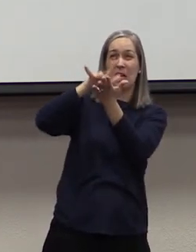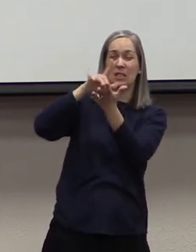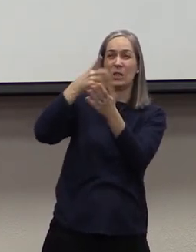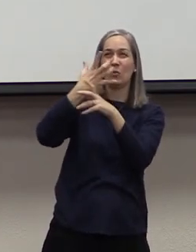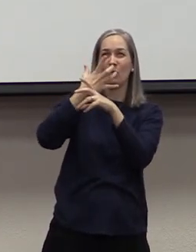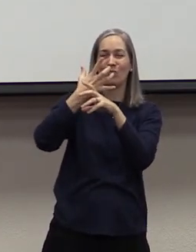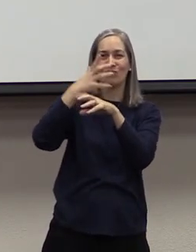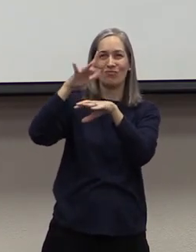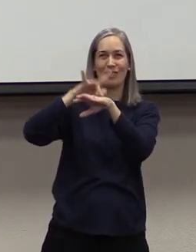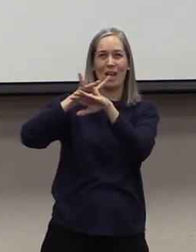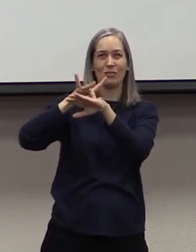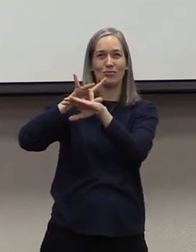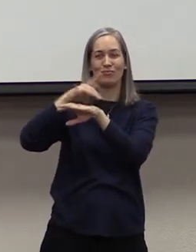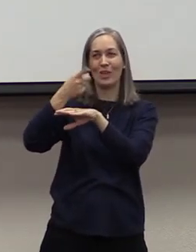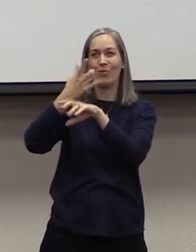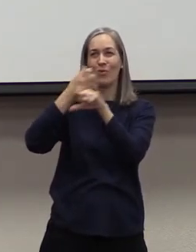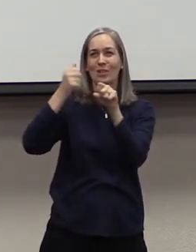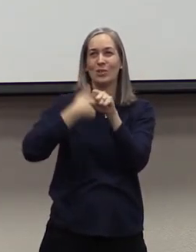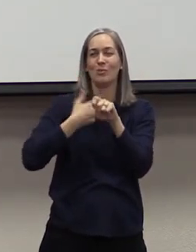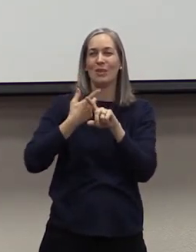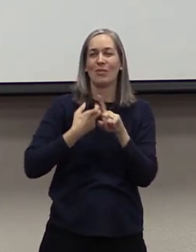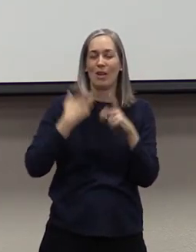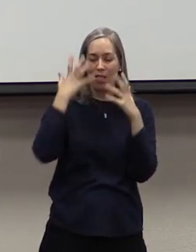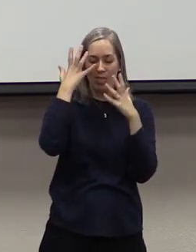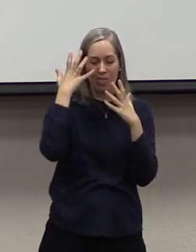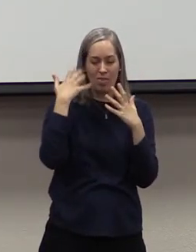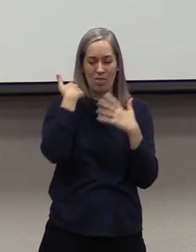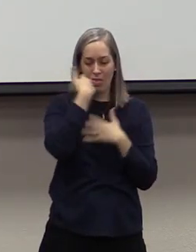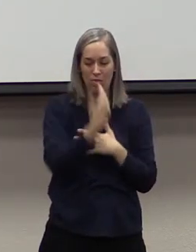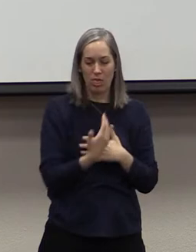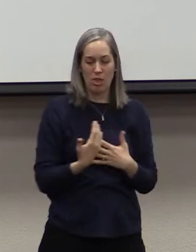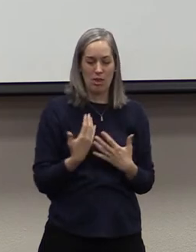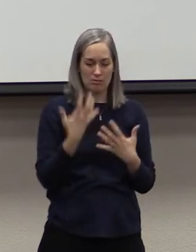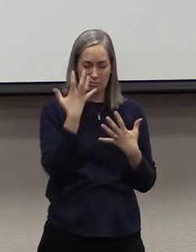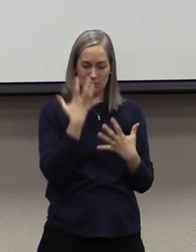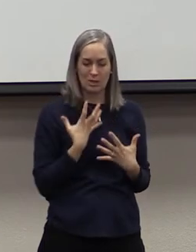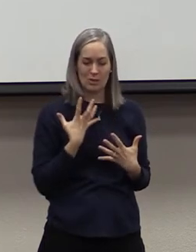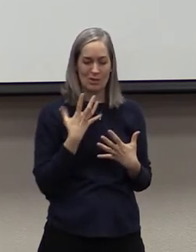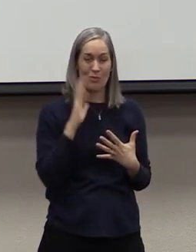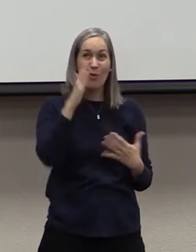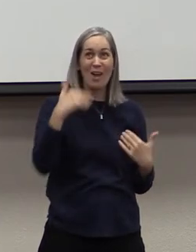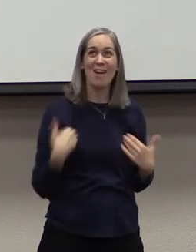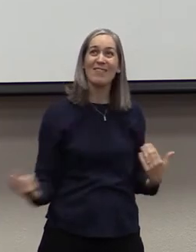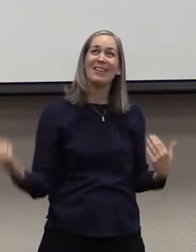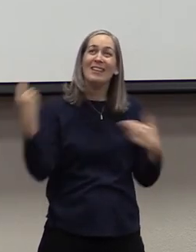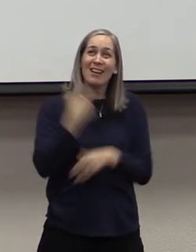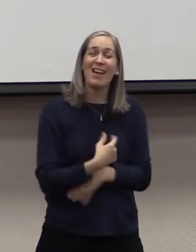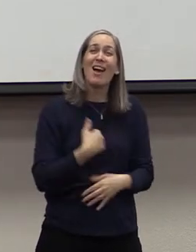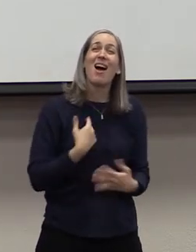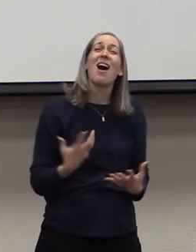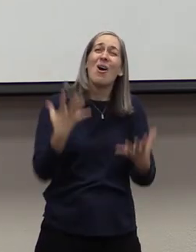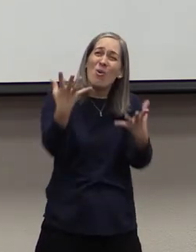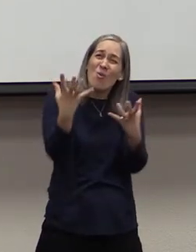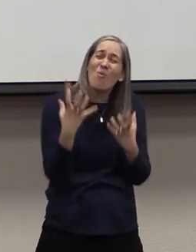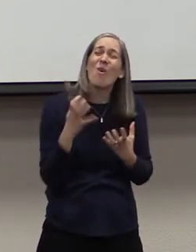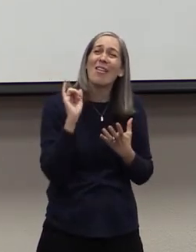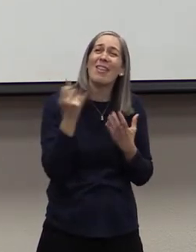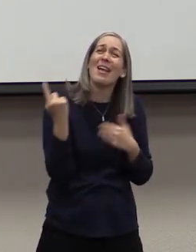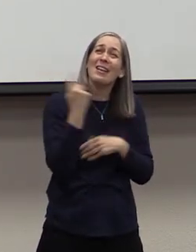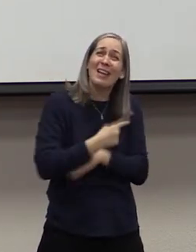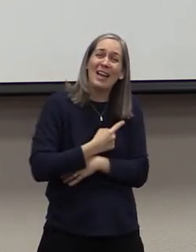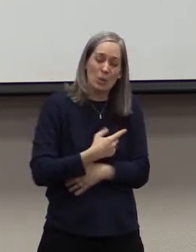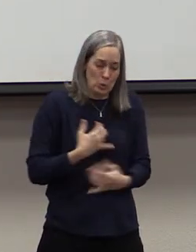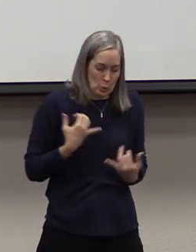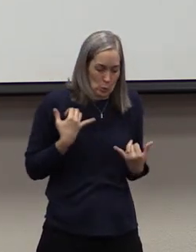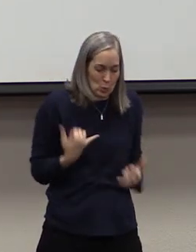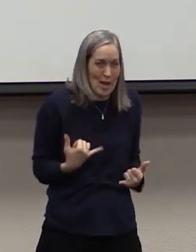This is why I sing. There will be a day. And how I long for that day to be today.